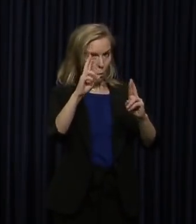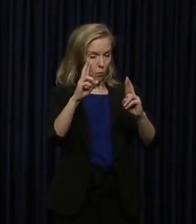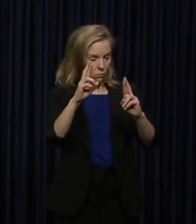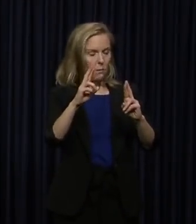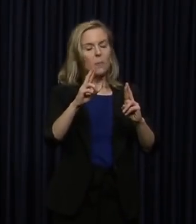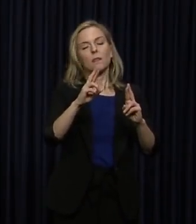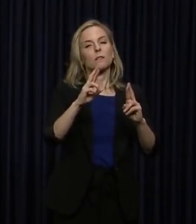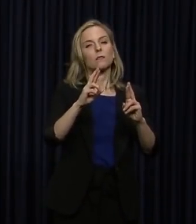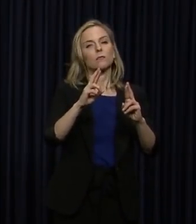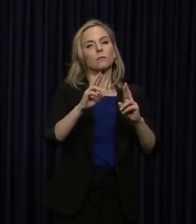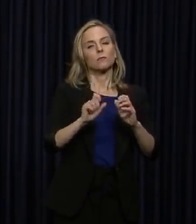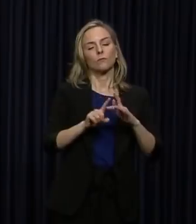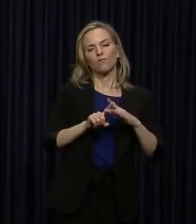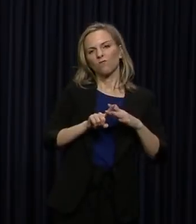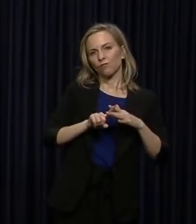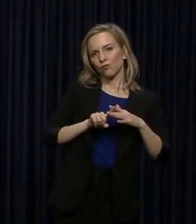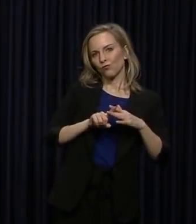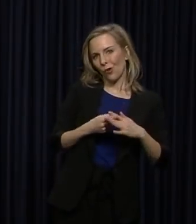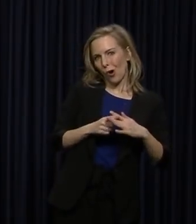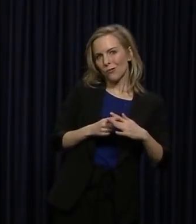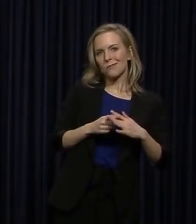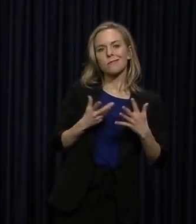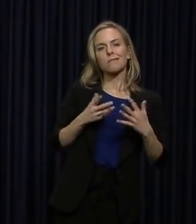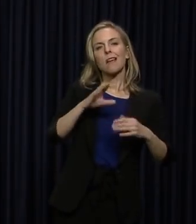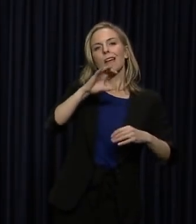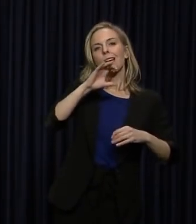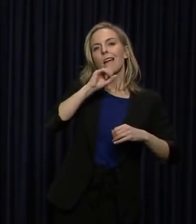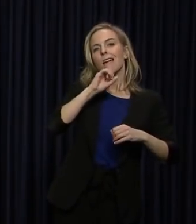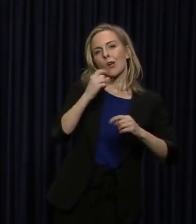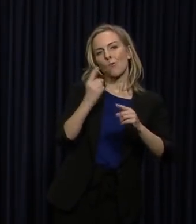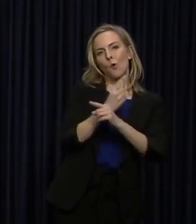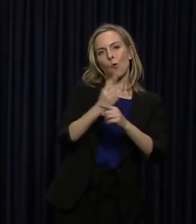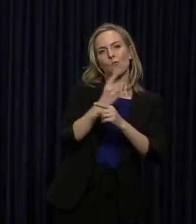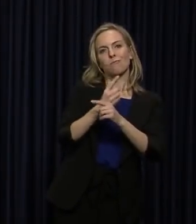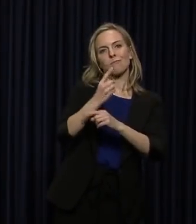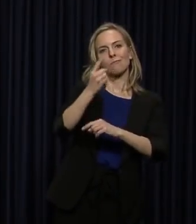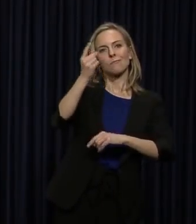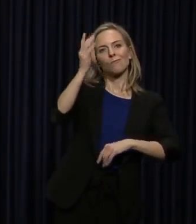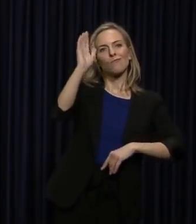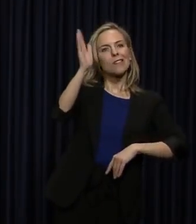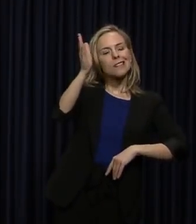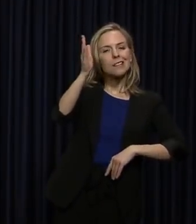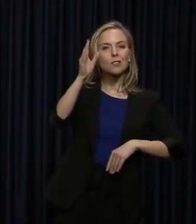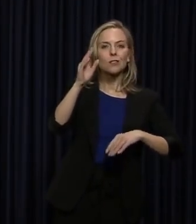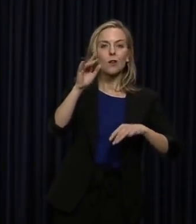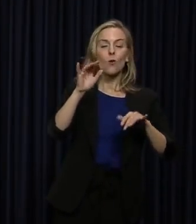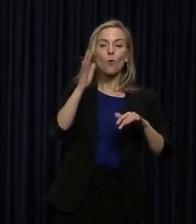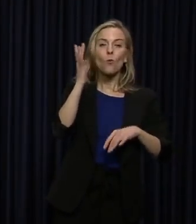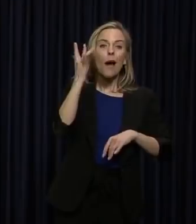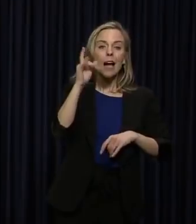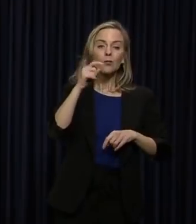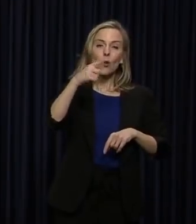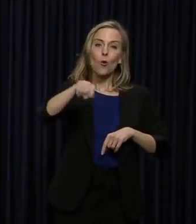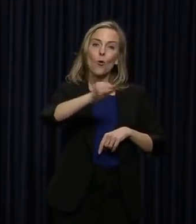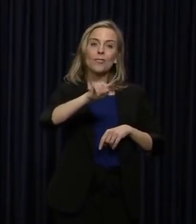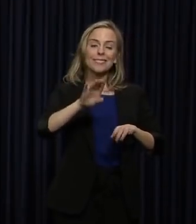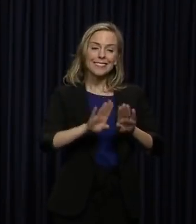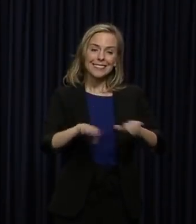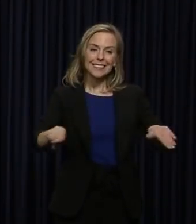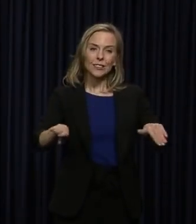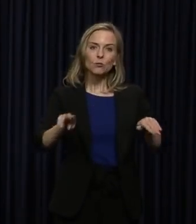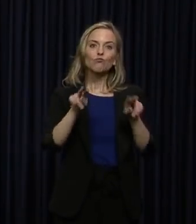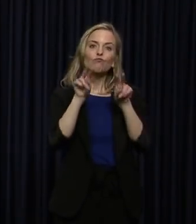with an age-appropriate presentation where people's kids can watch and learn a little bit